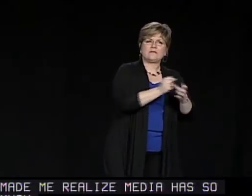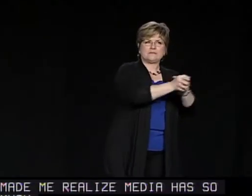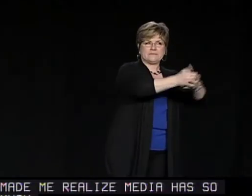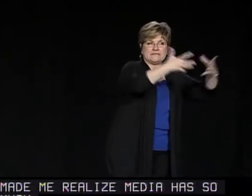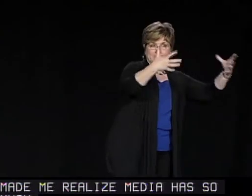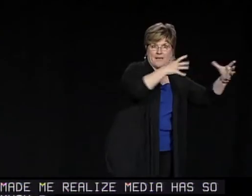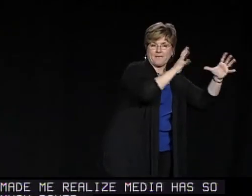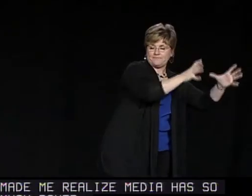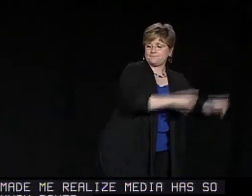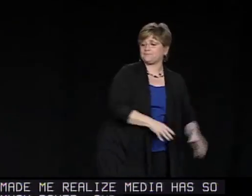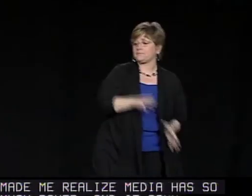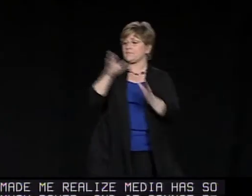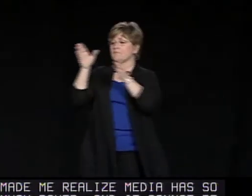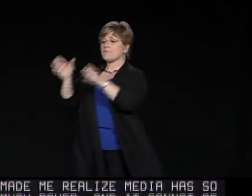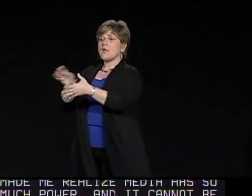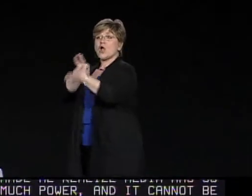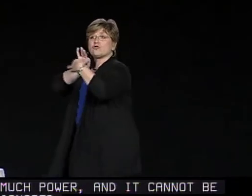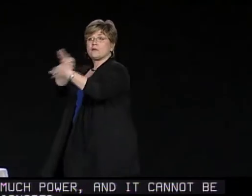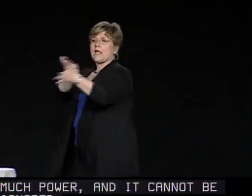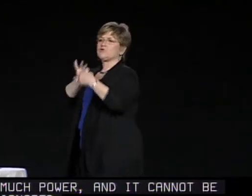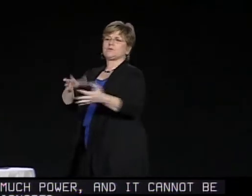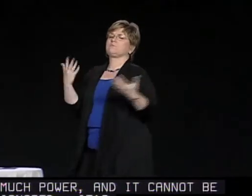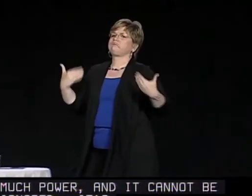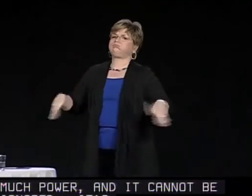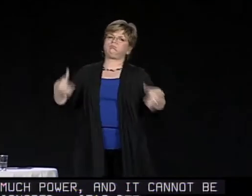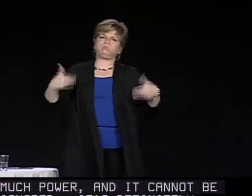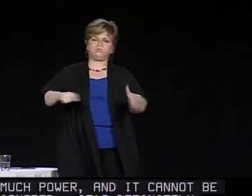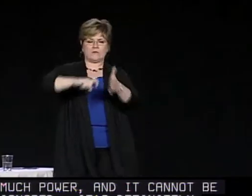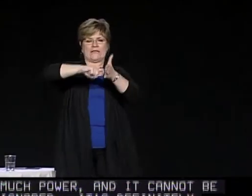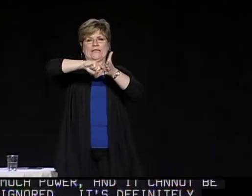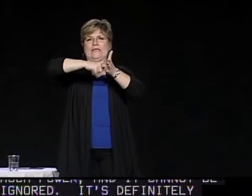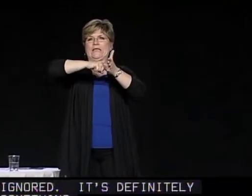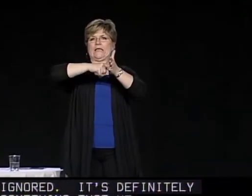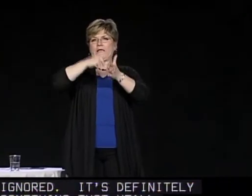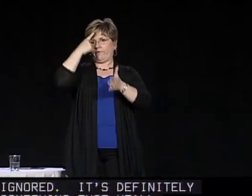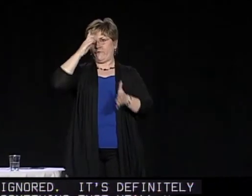ignored. It's definitely something that we'll need to expand on in upcoming years.